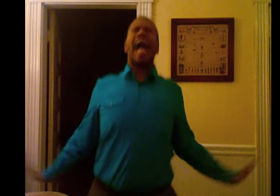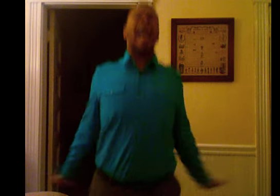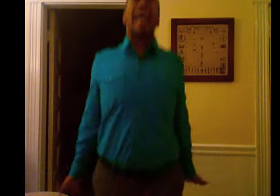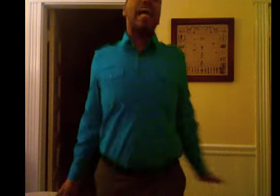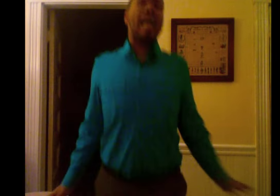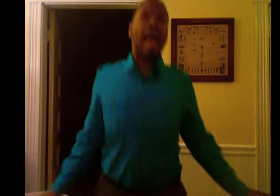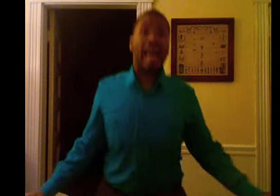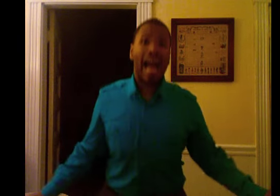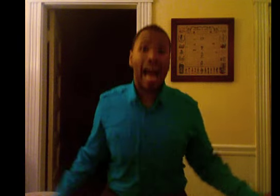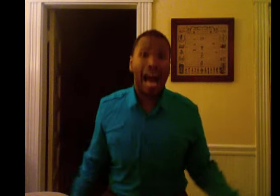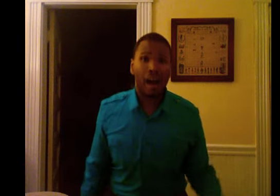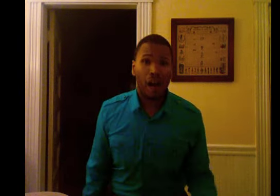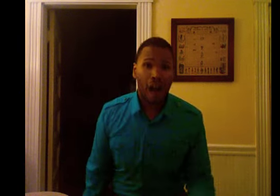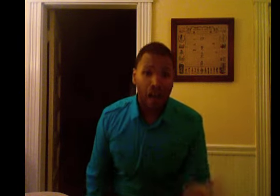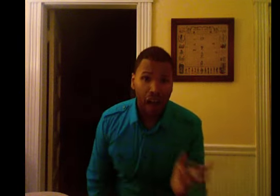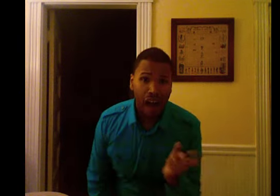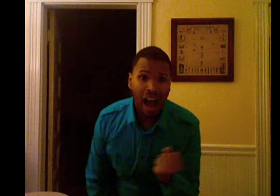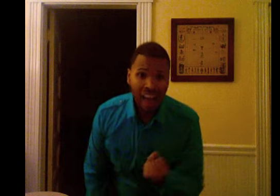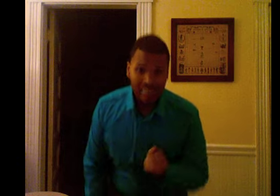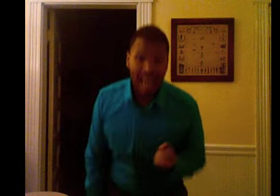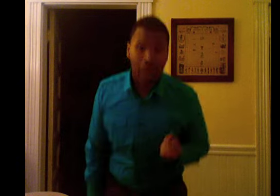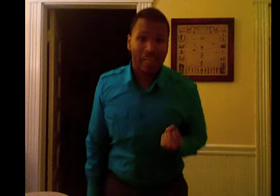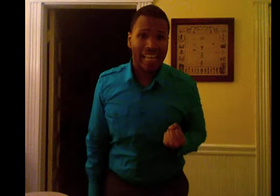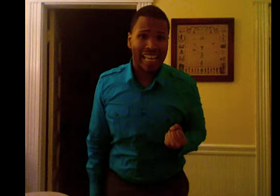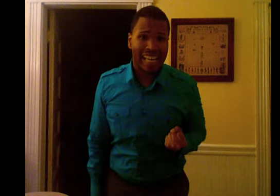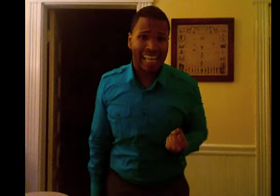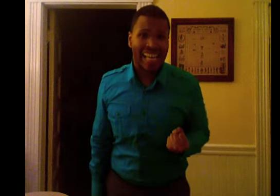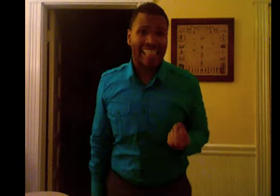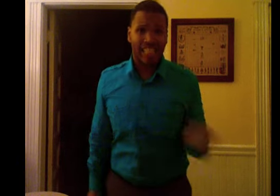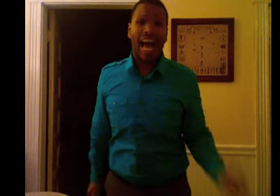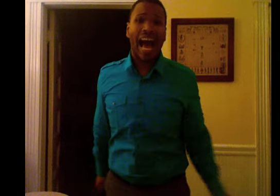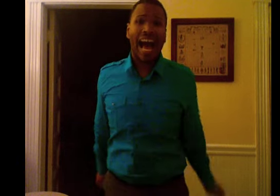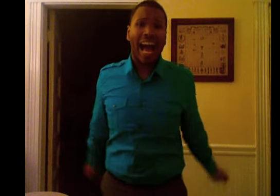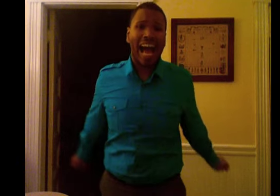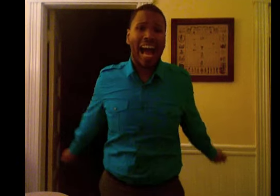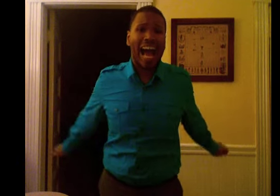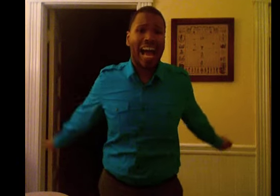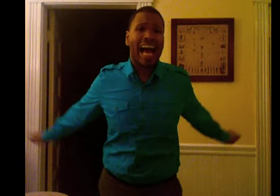that many times,